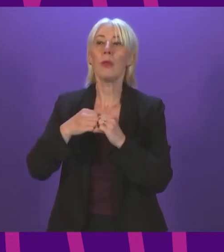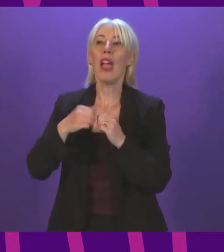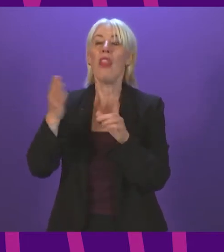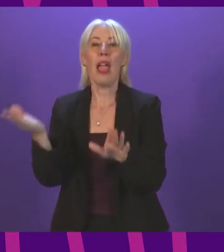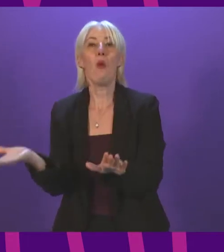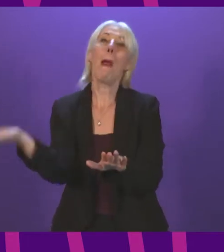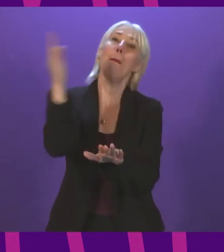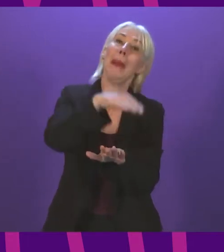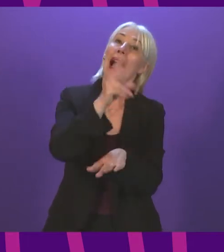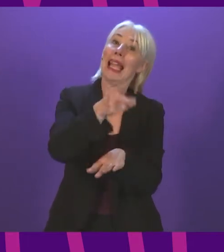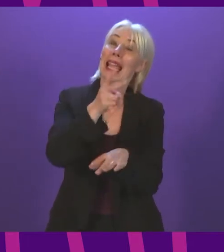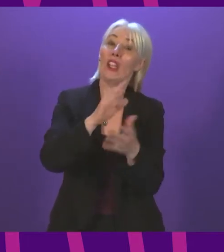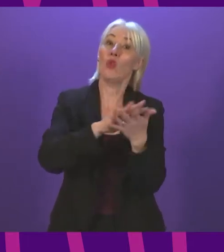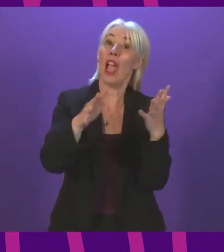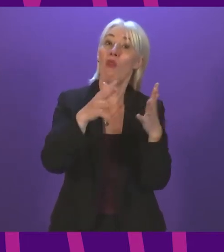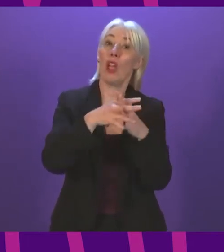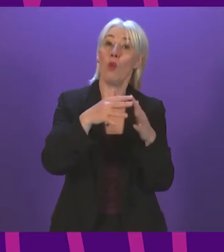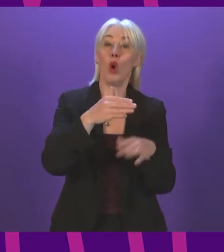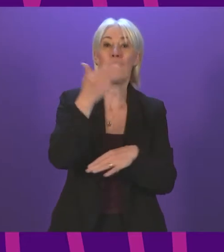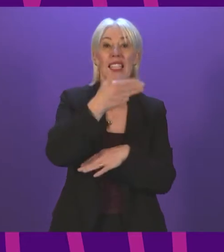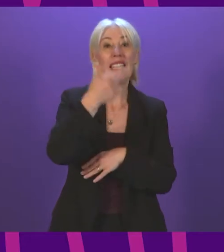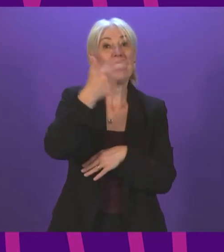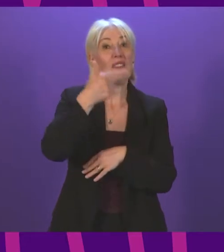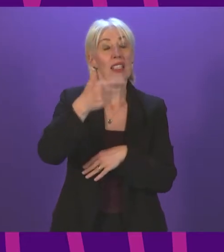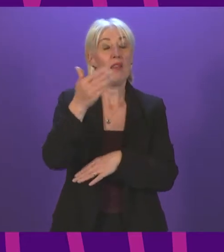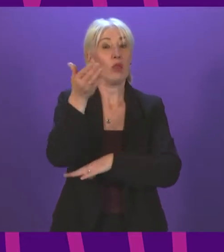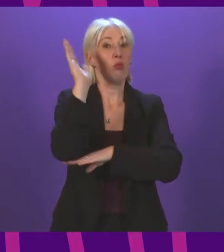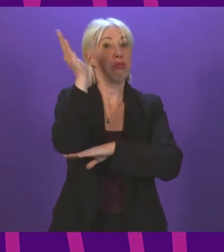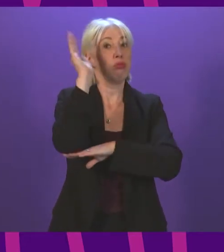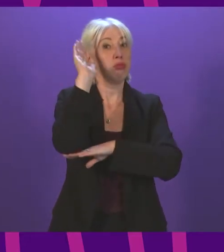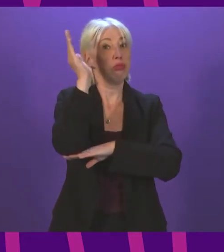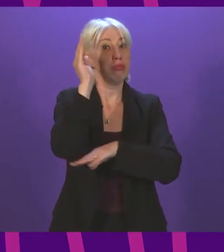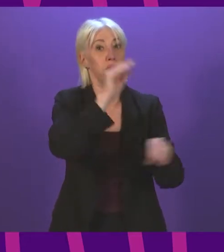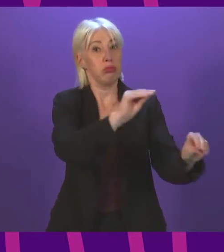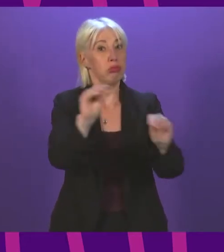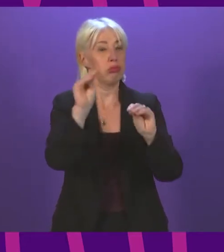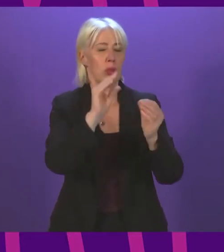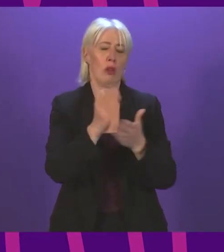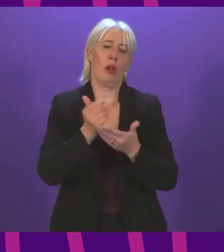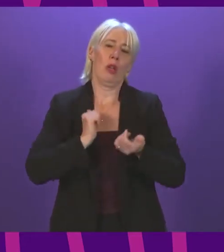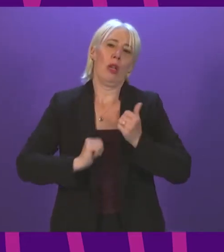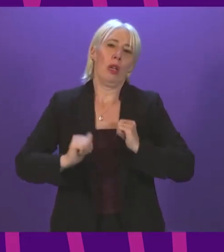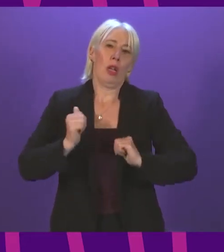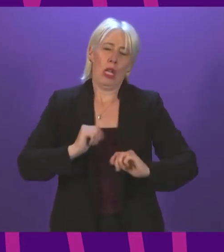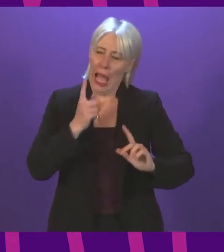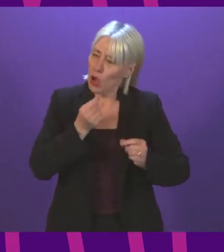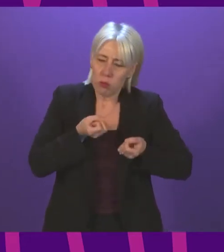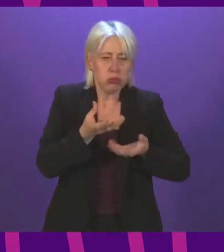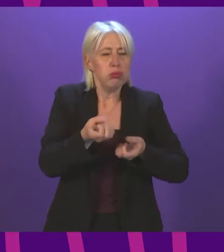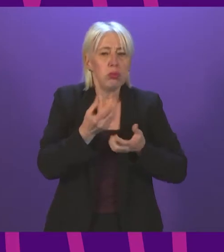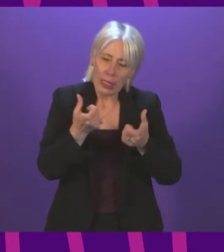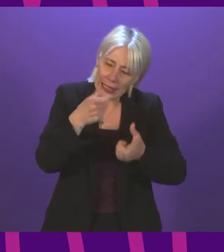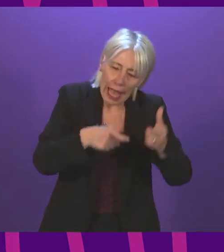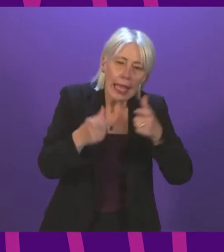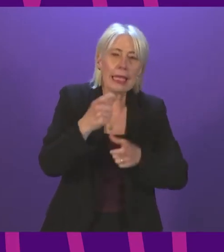University as a lecturer in 1977. It has been a privilege to have contributed to the science and